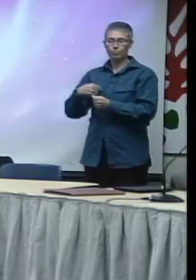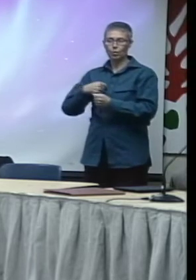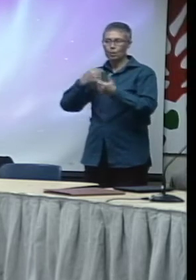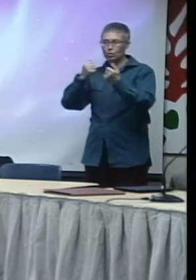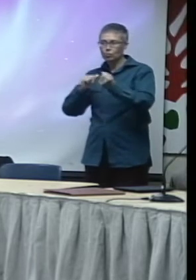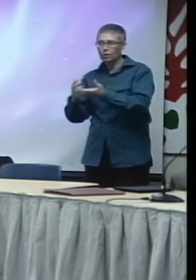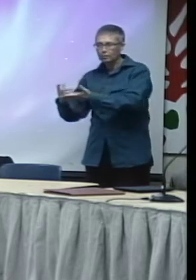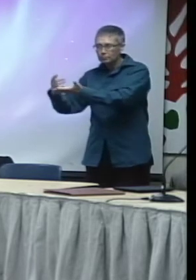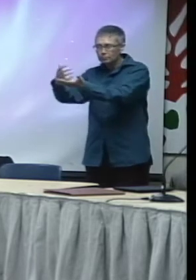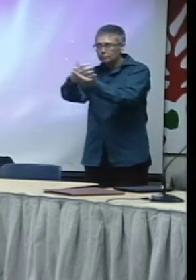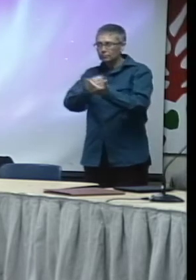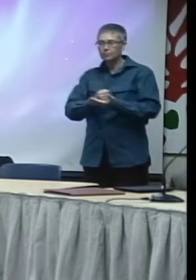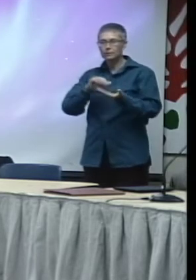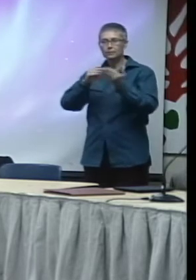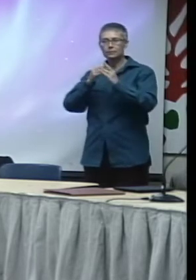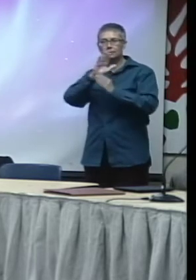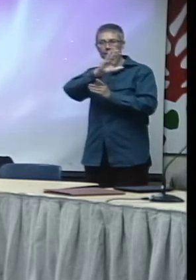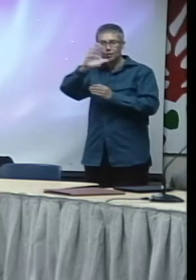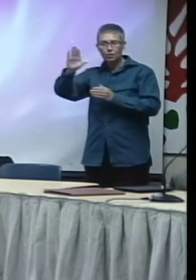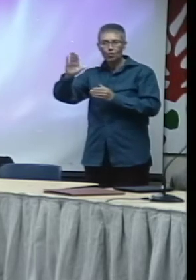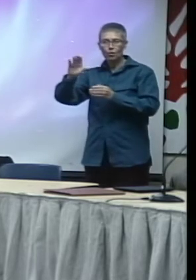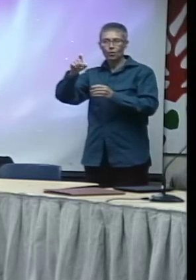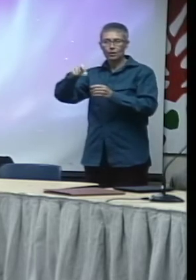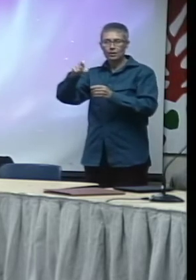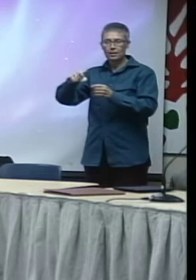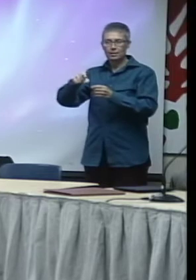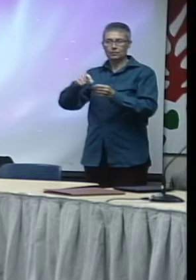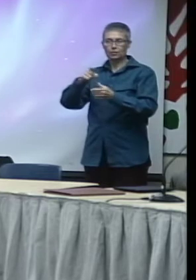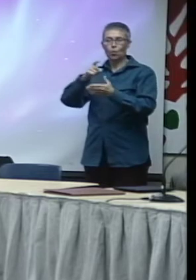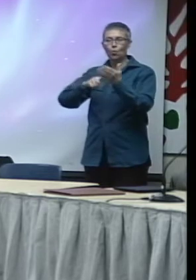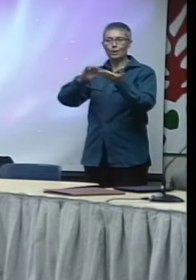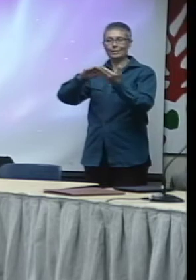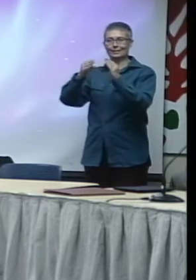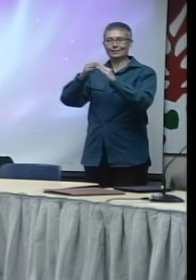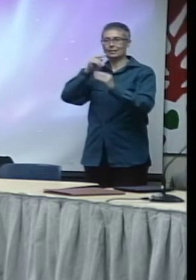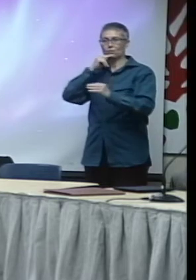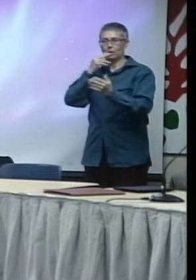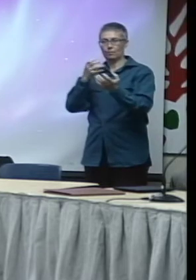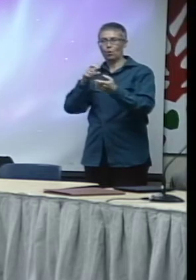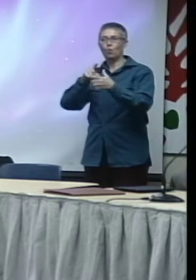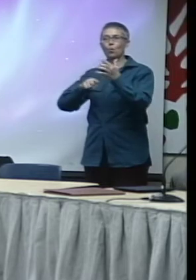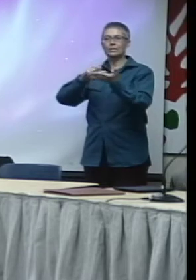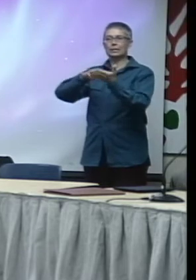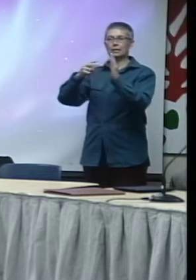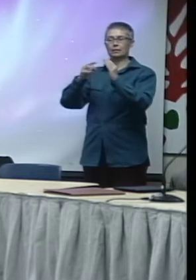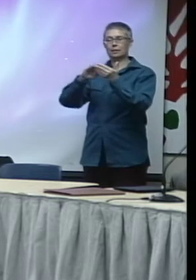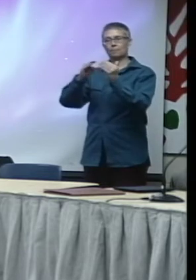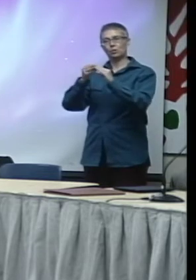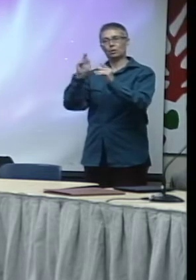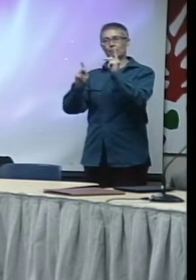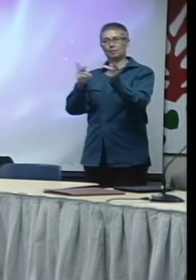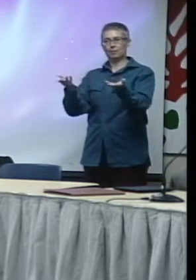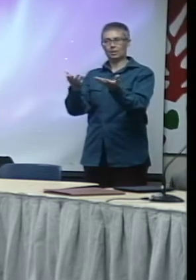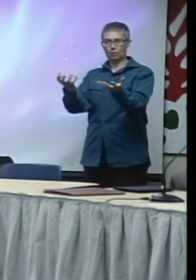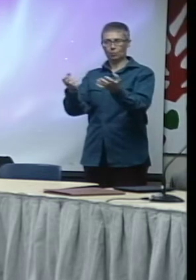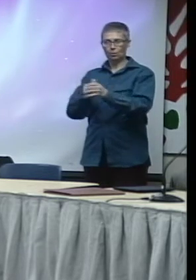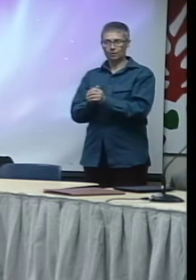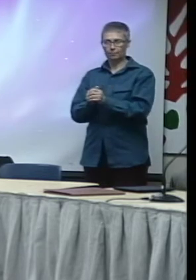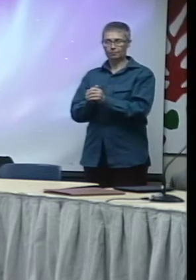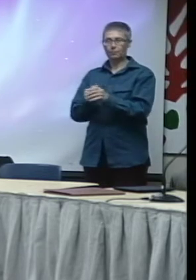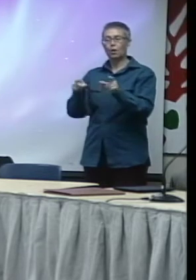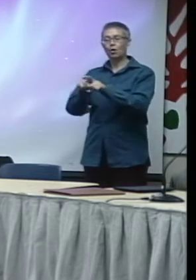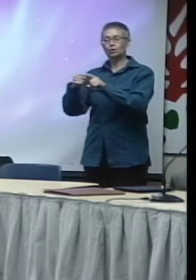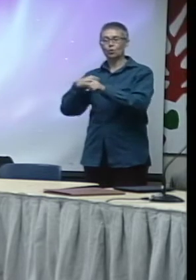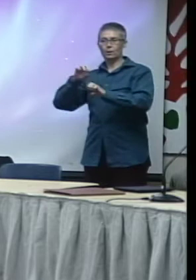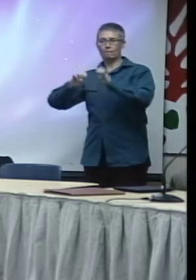identifying the City's and the community's cable needs. In addition, the public may comment on how well Comcast has